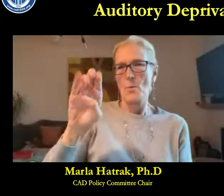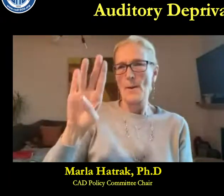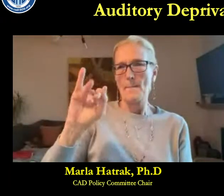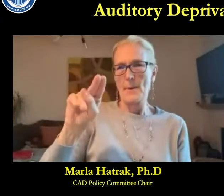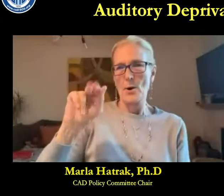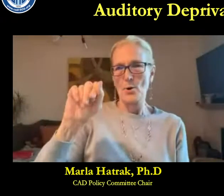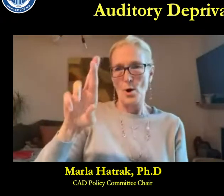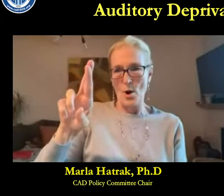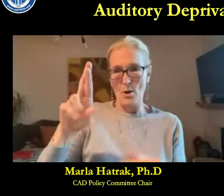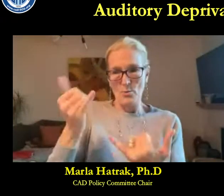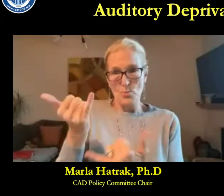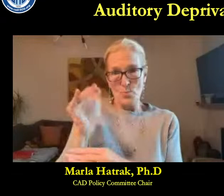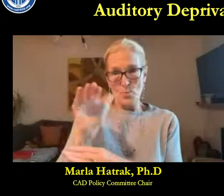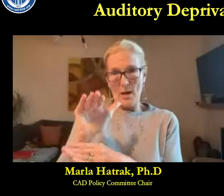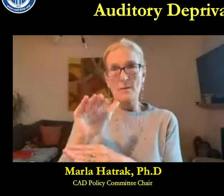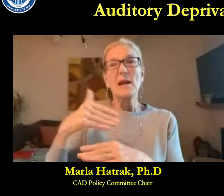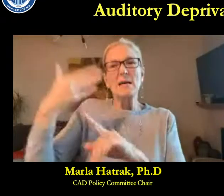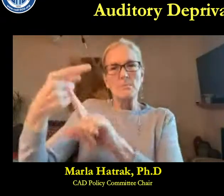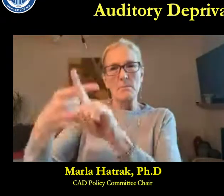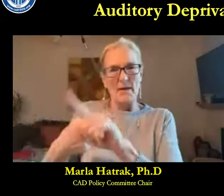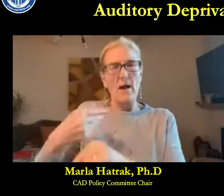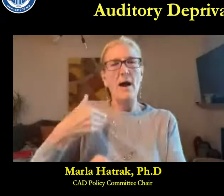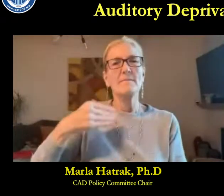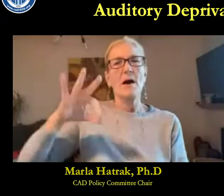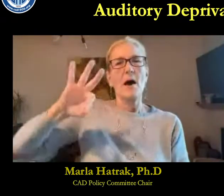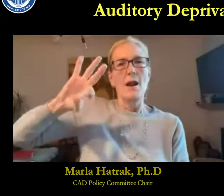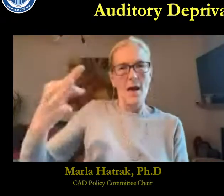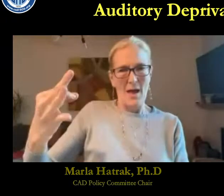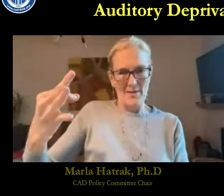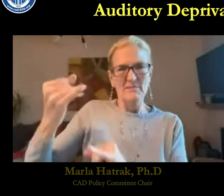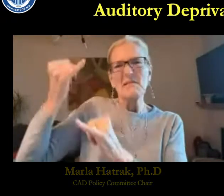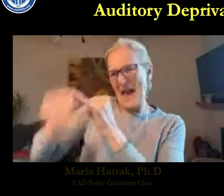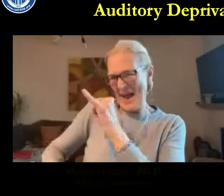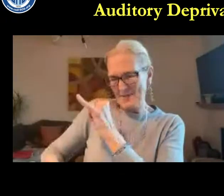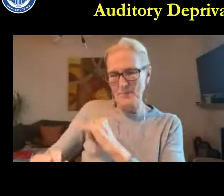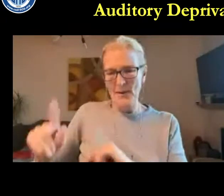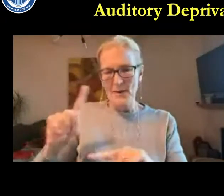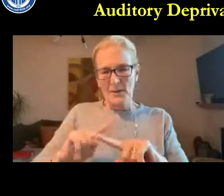we are thrilled to have our eighth webinar.